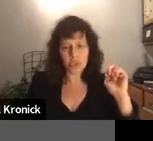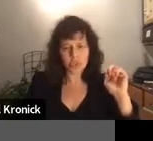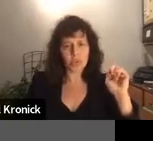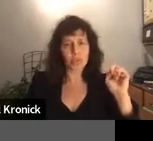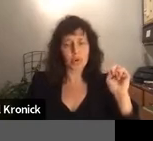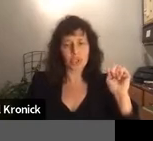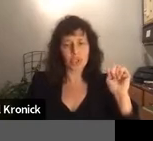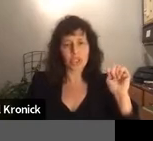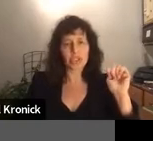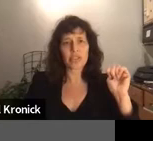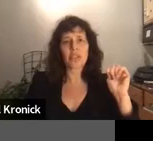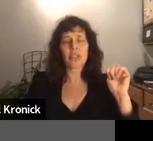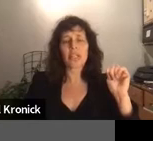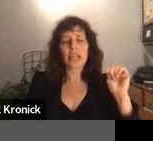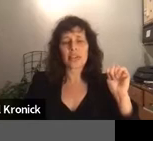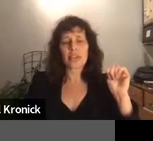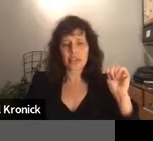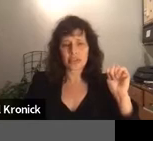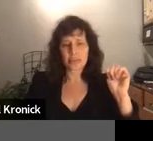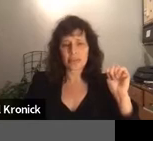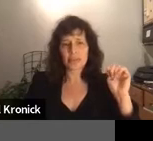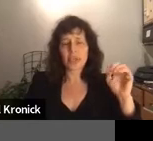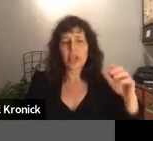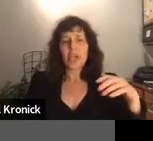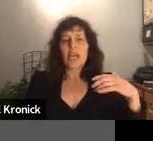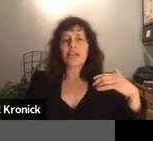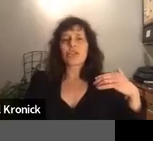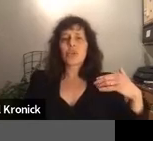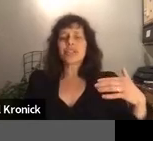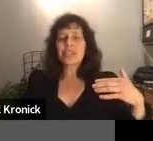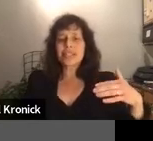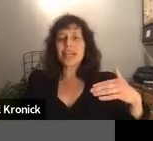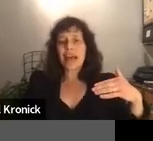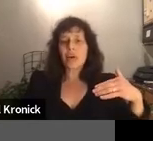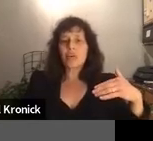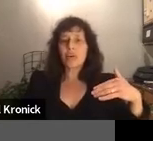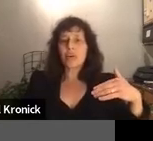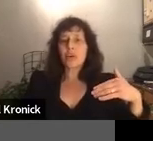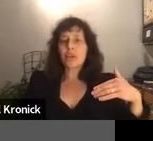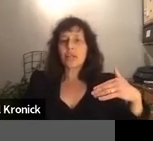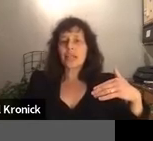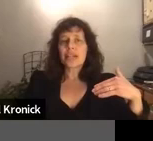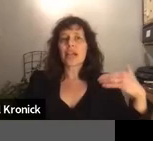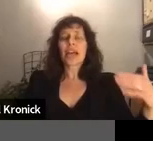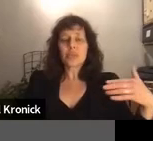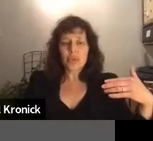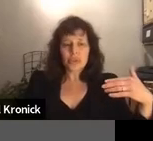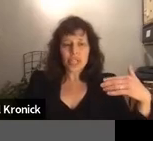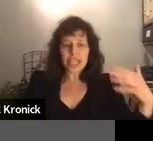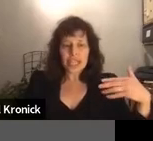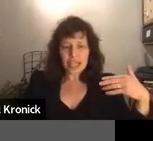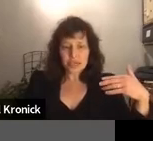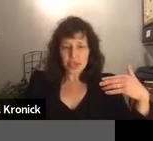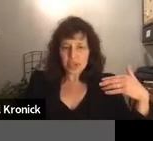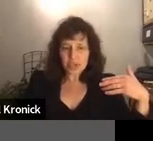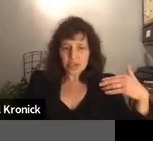persons will be watching us like this. And so we can see how in line with her